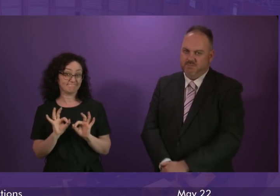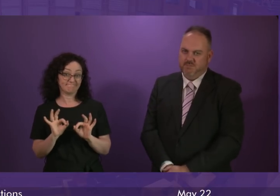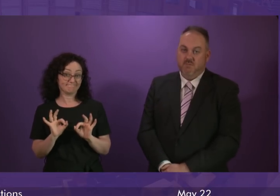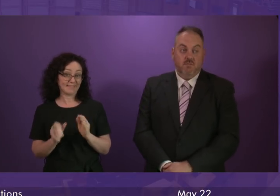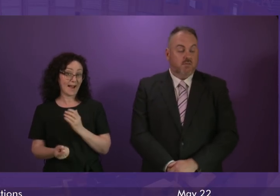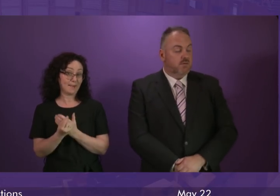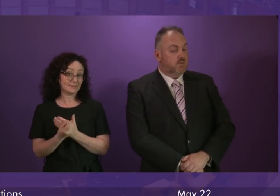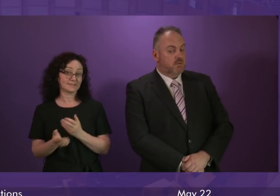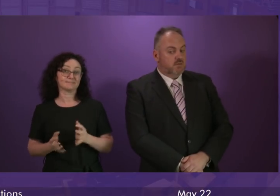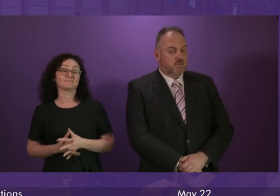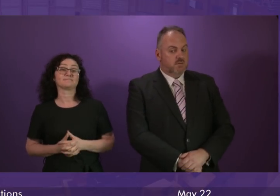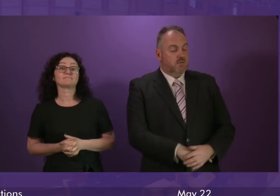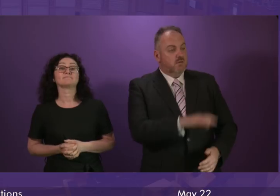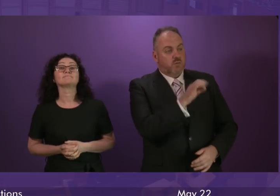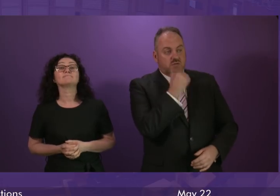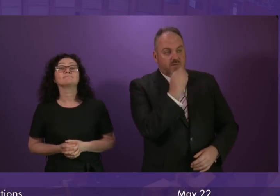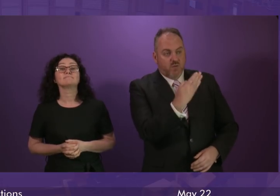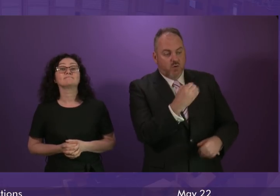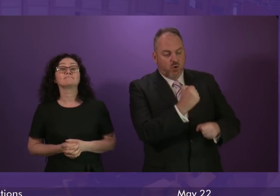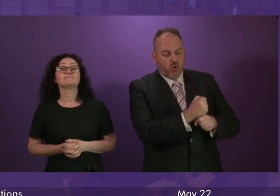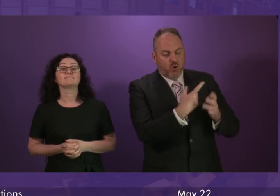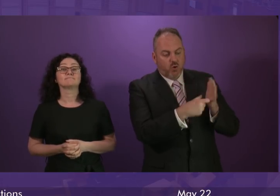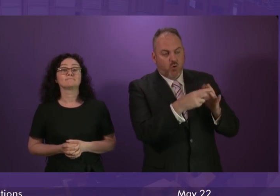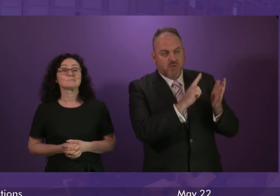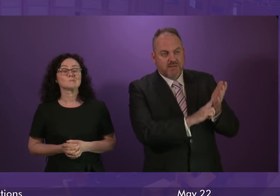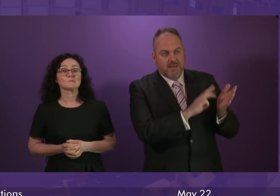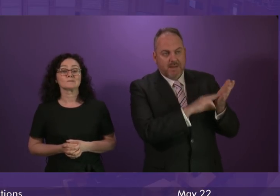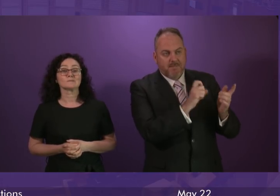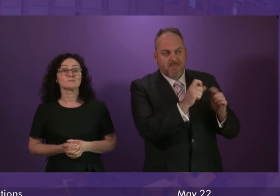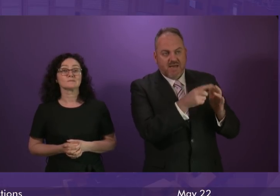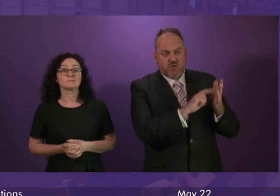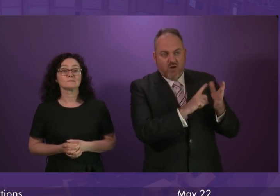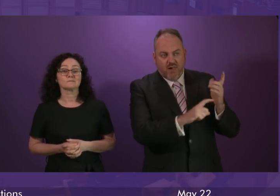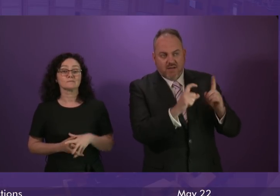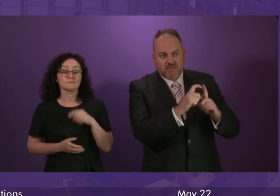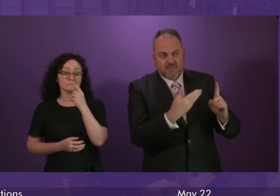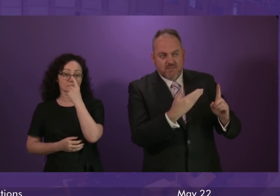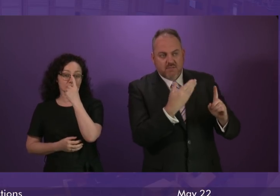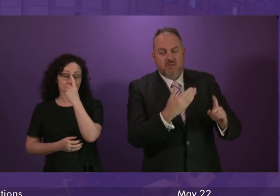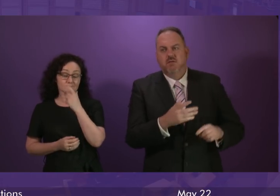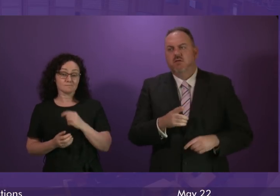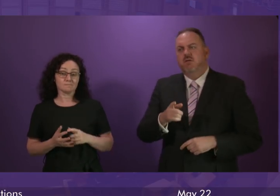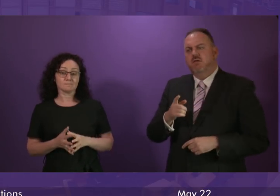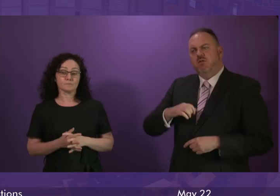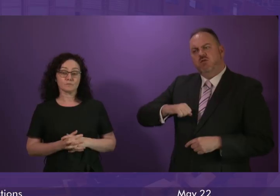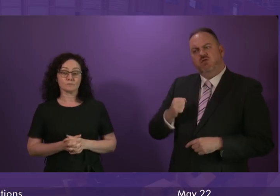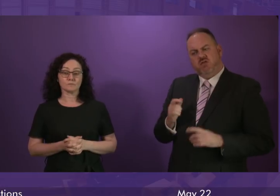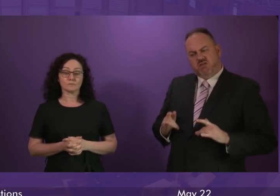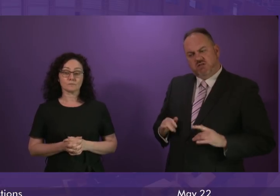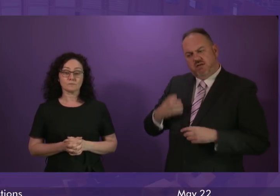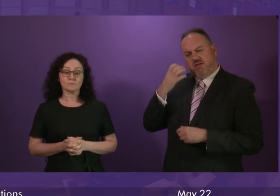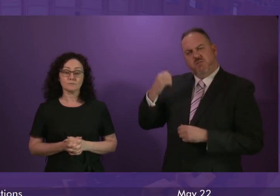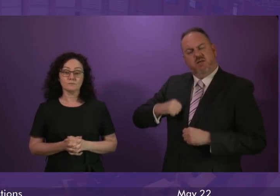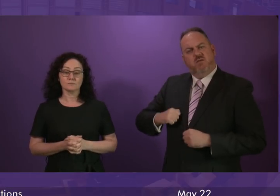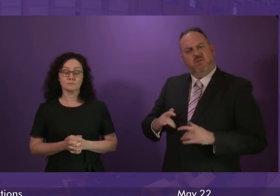And question number four. Gordon MacDonald. To ask the First Minister what the Scottish Government's position is on